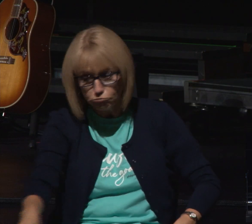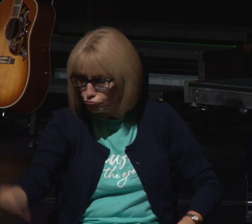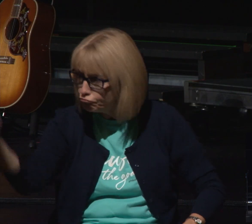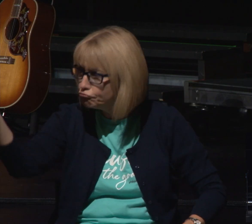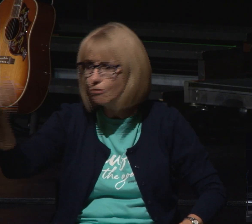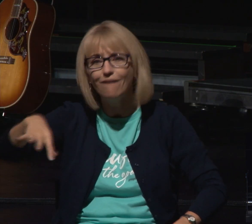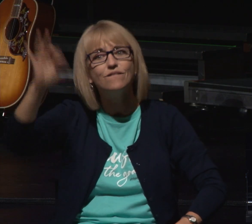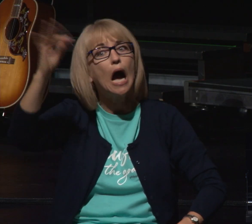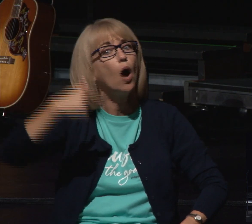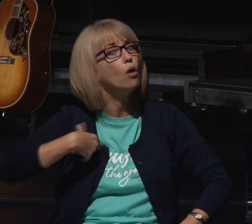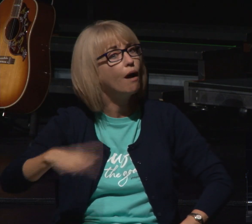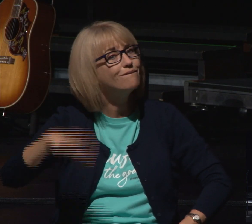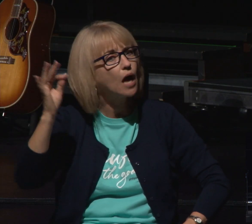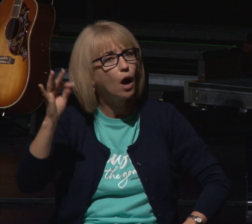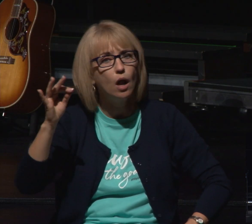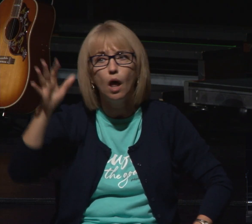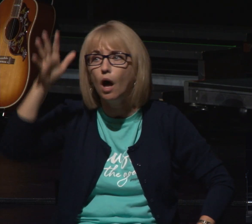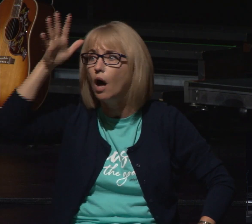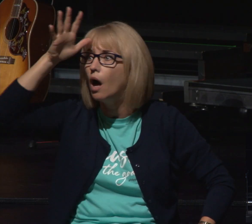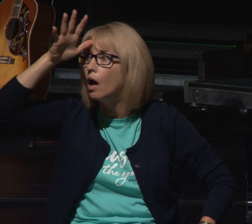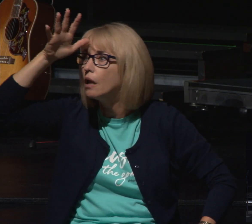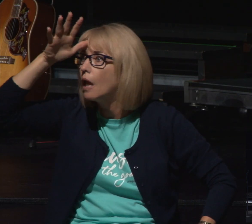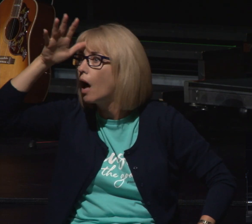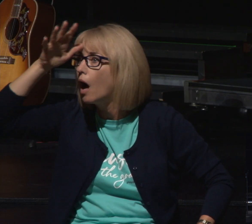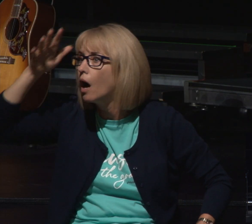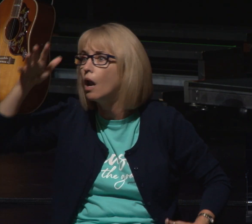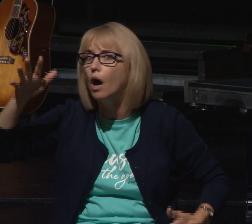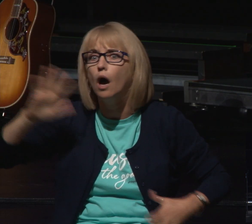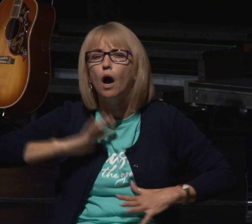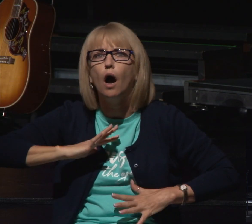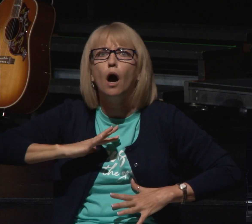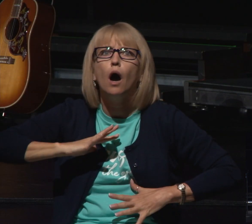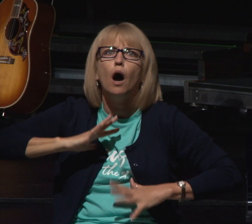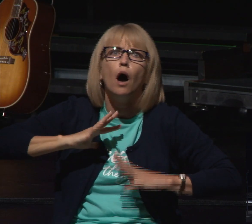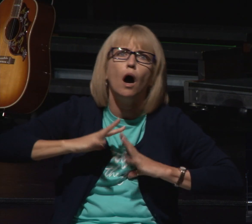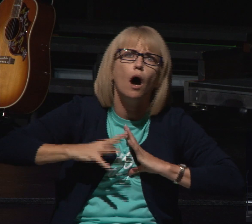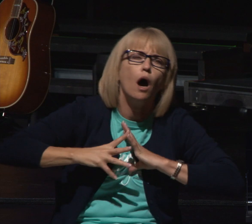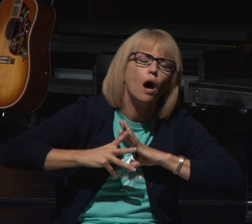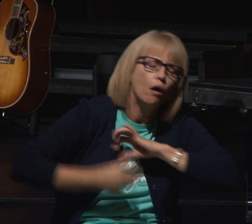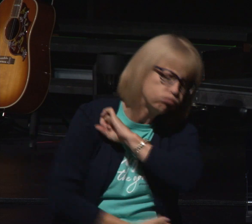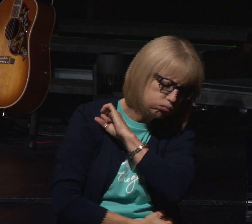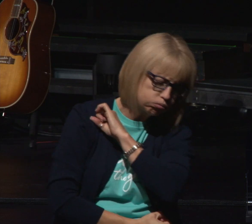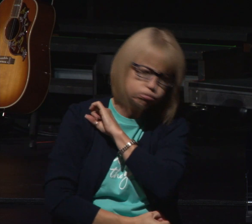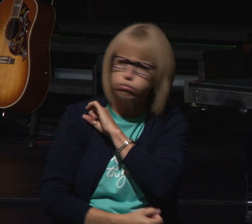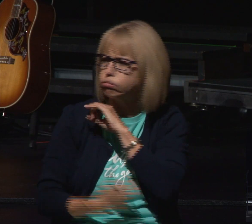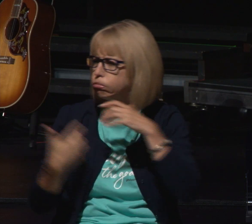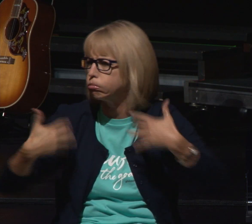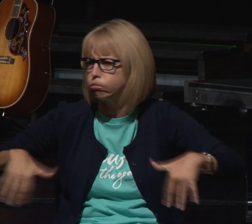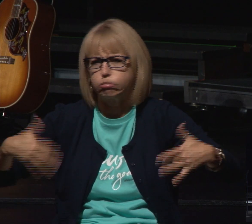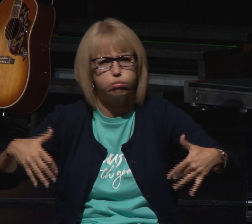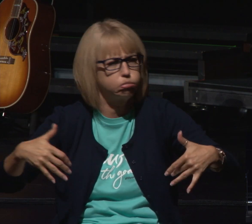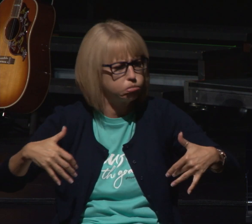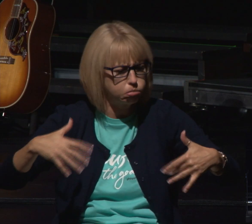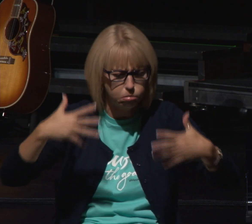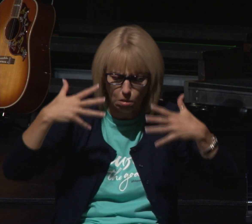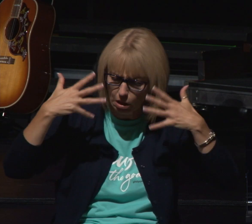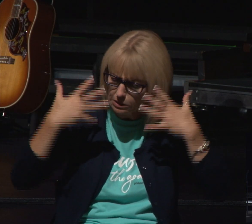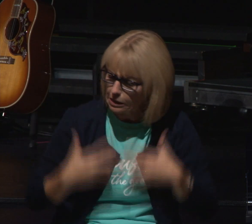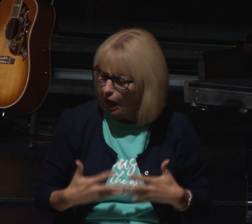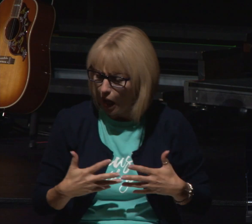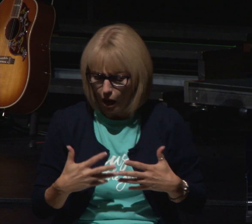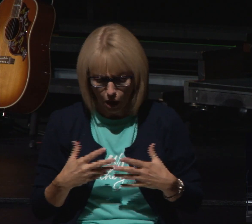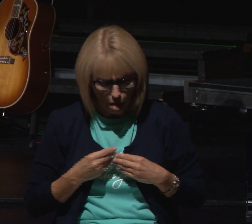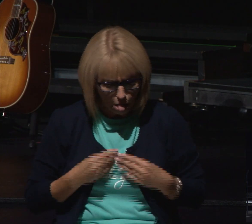and of course their dad is thrown into a horrible place of grieving and loss and their sons